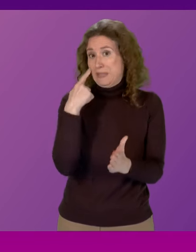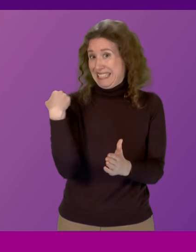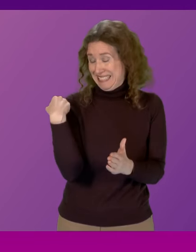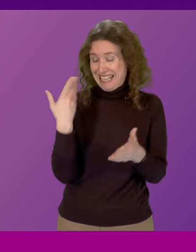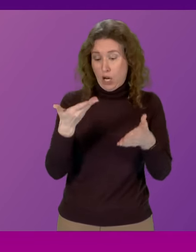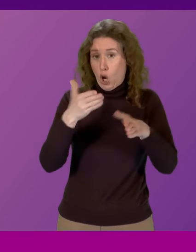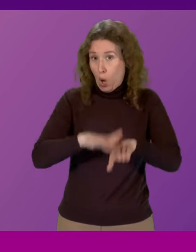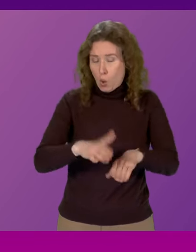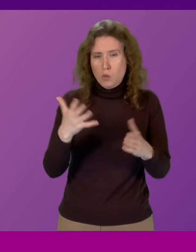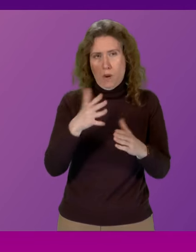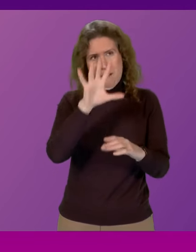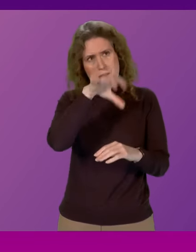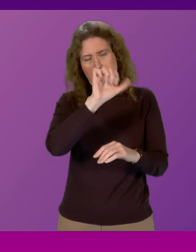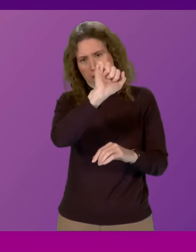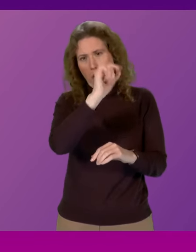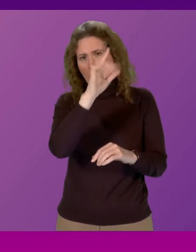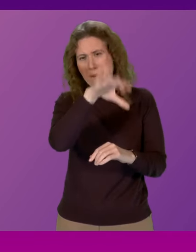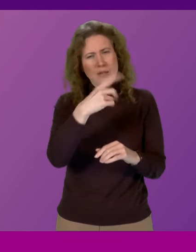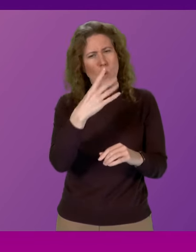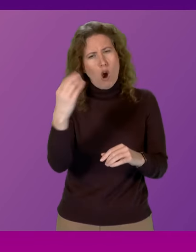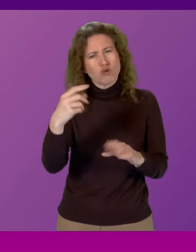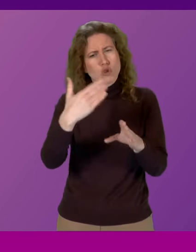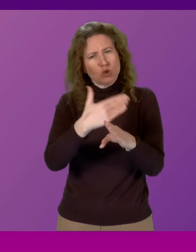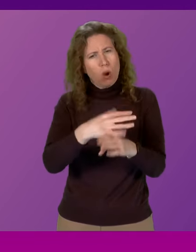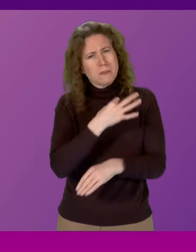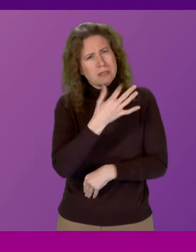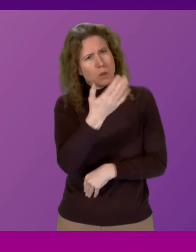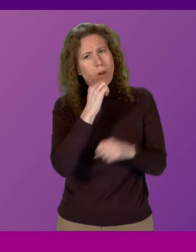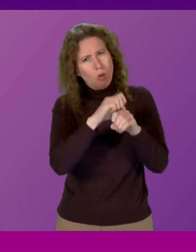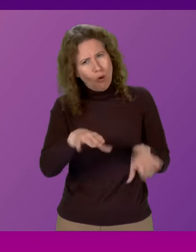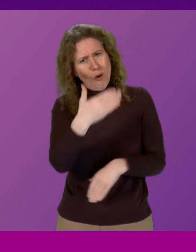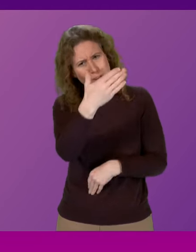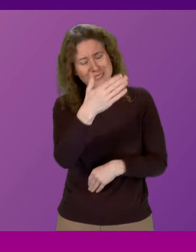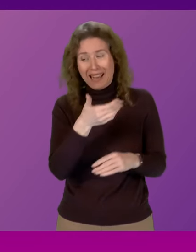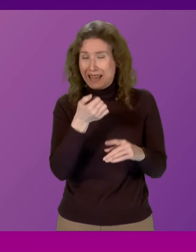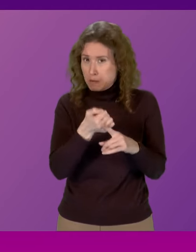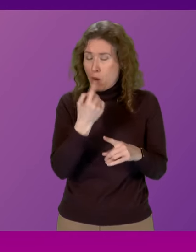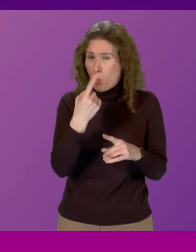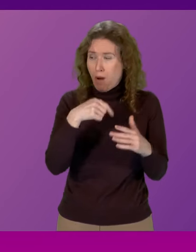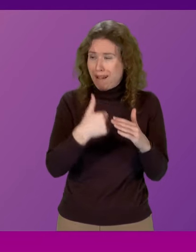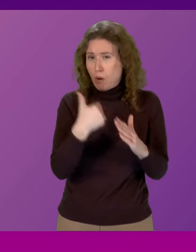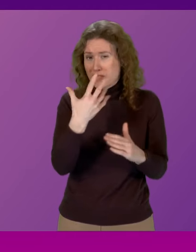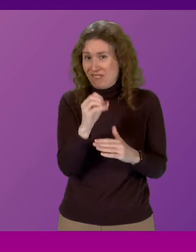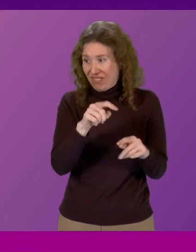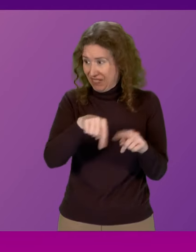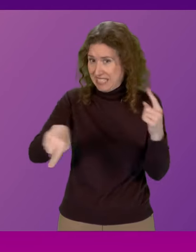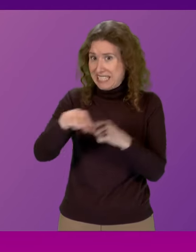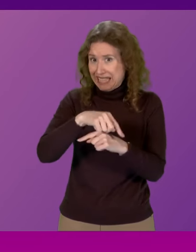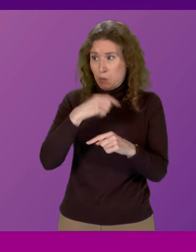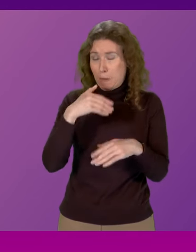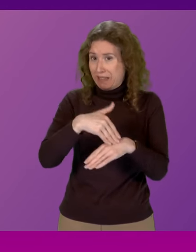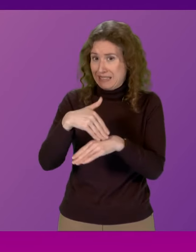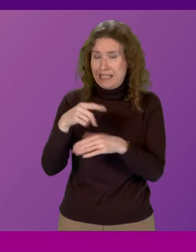of their Allness base 100 jobs will be lost impacting in 1 in 50 local residents in Allness